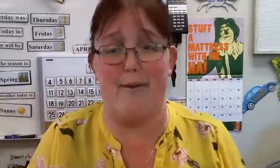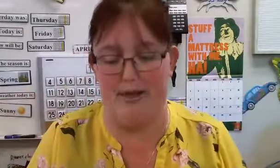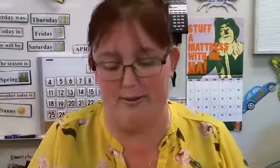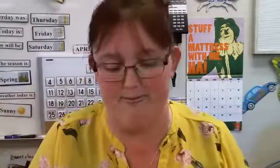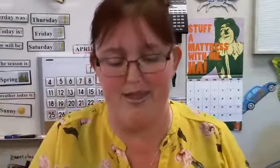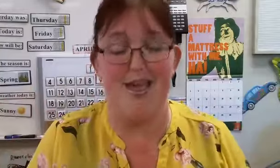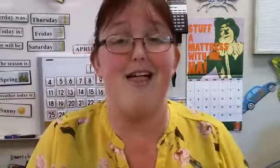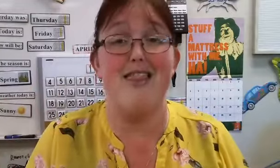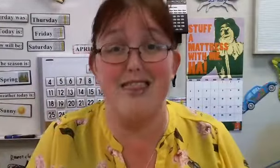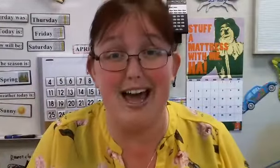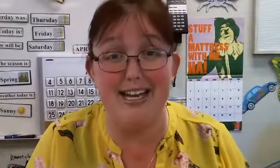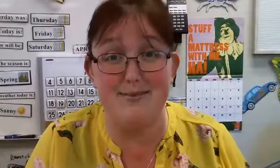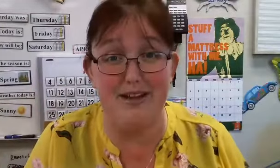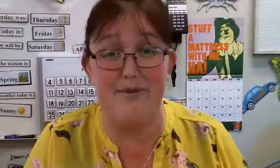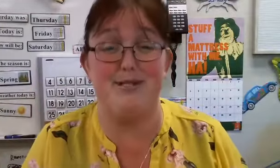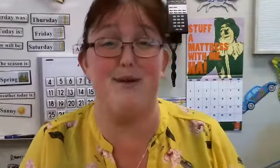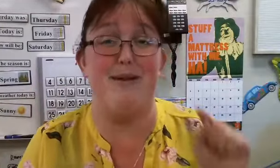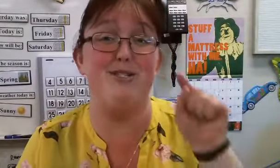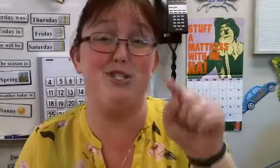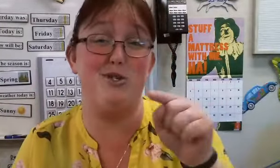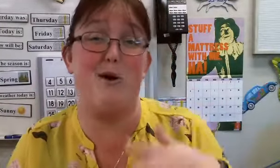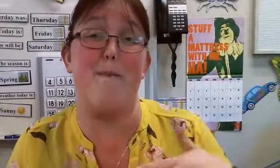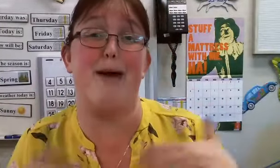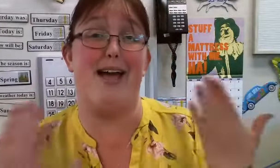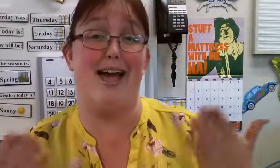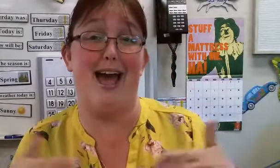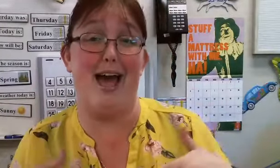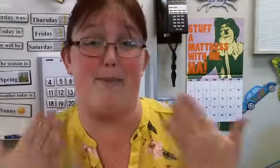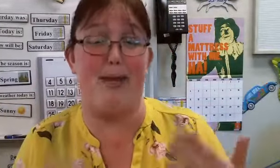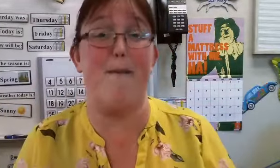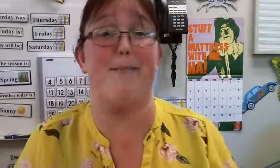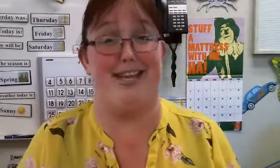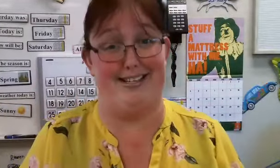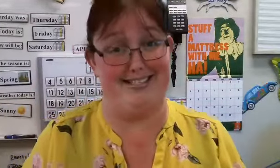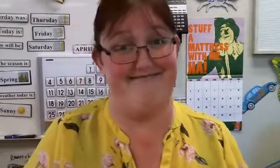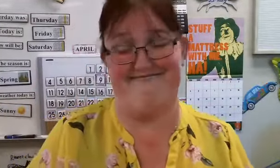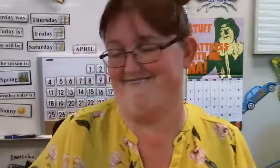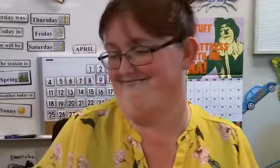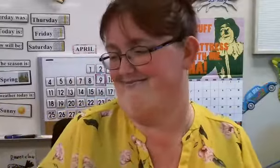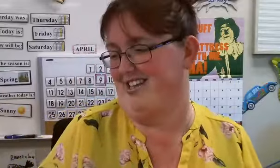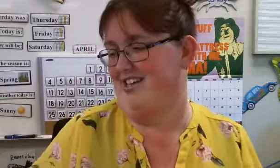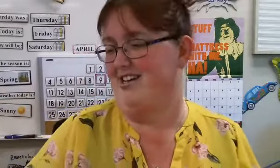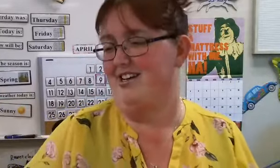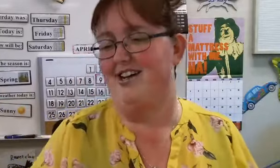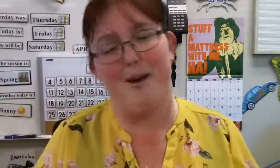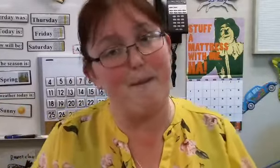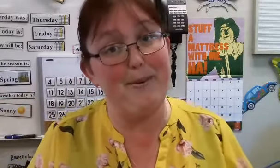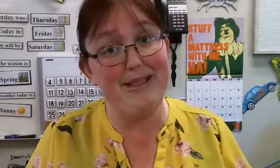happy. That is what I focus on because you are my happy place. But with